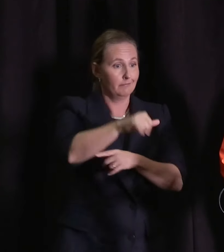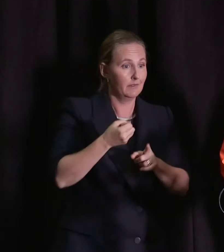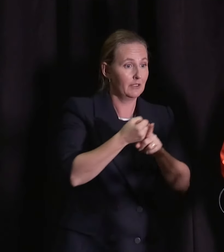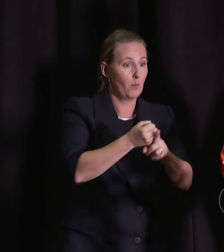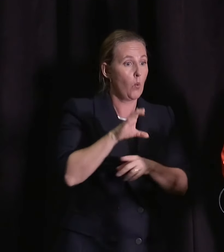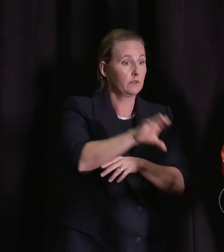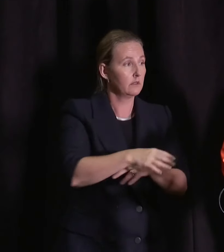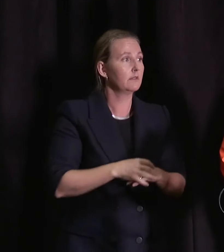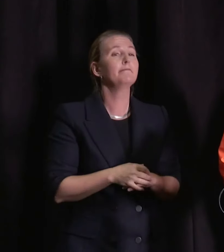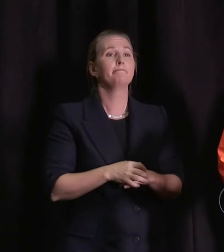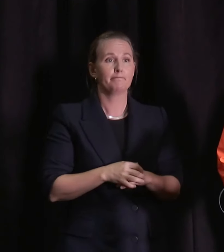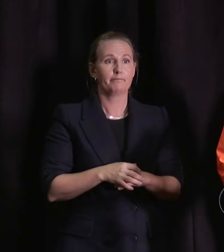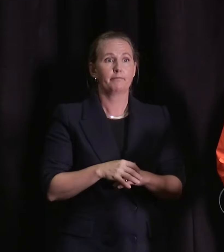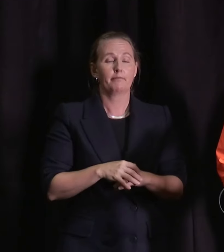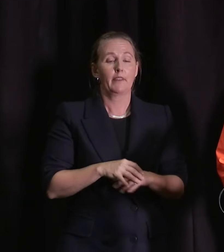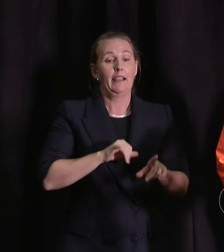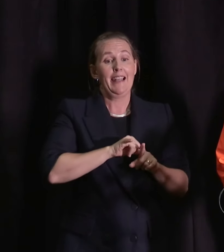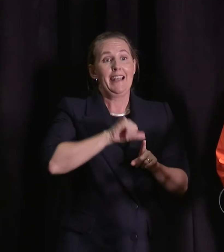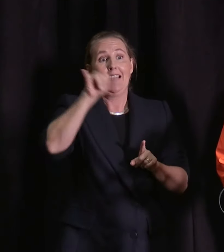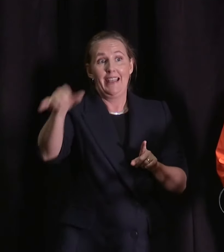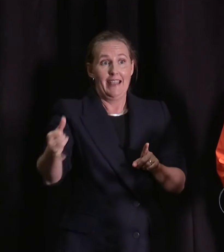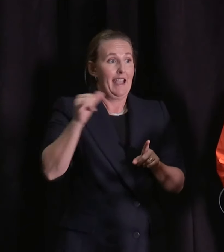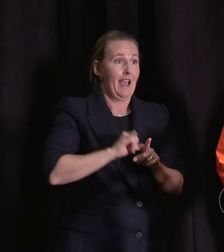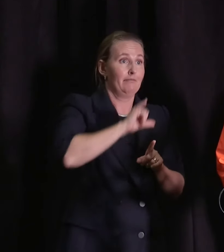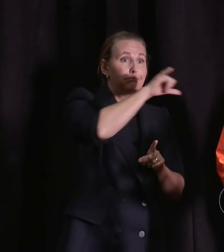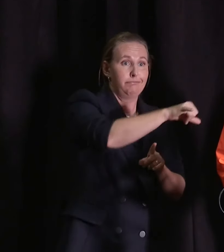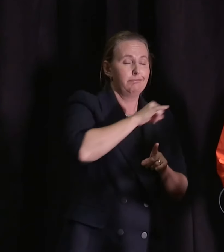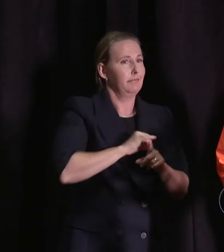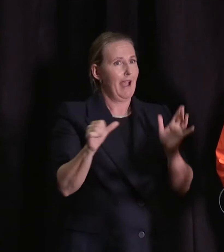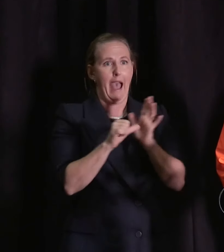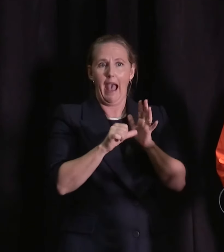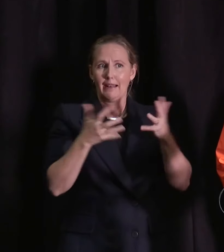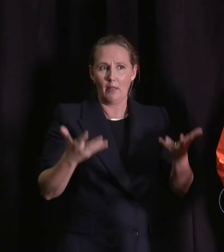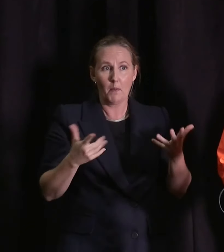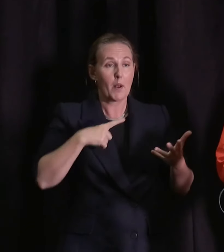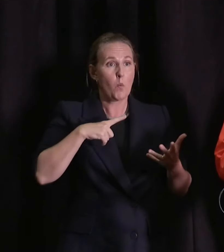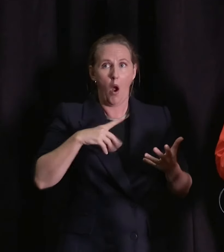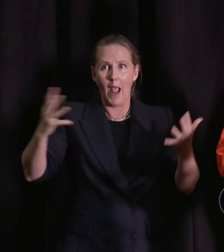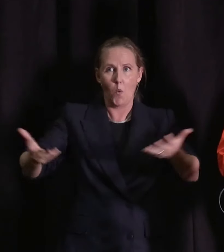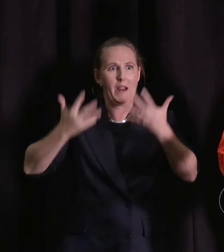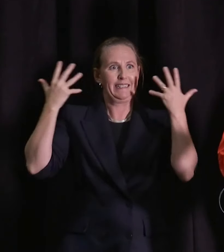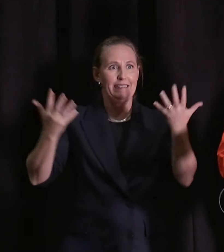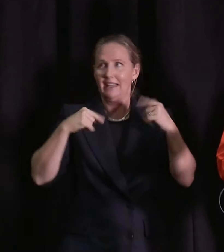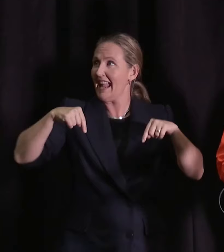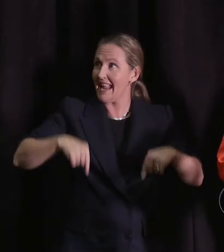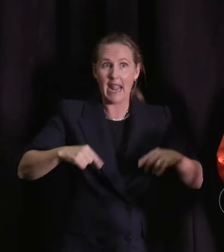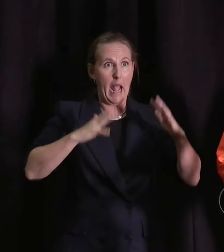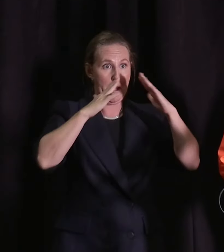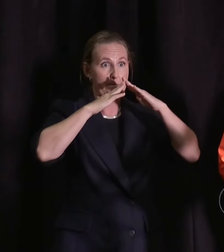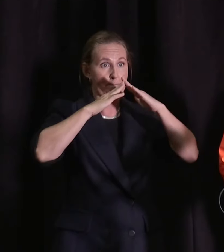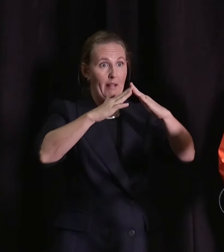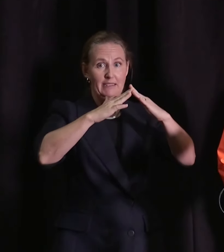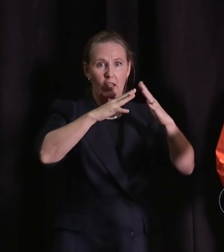support and air travel is quite challenging at the moment given the high levels of winds that we're experiencing. Even here you can hear